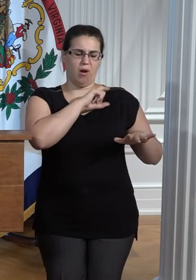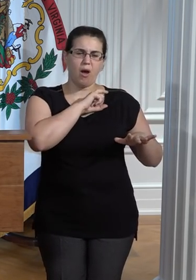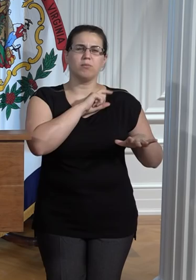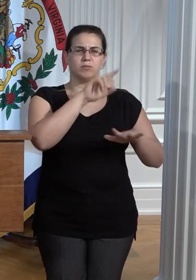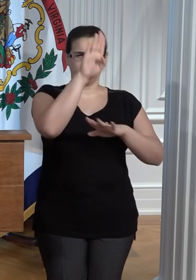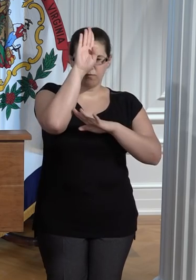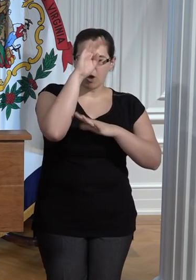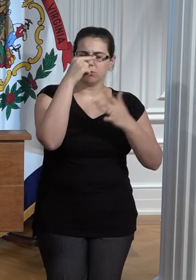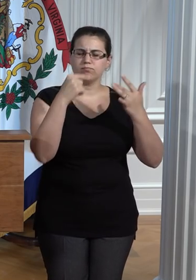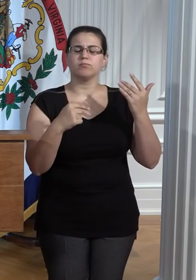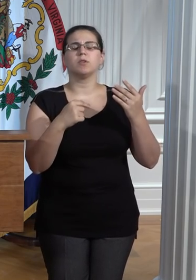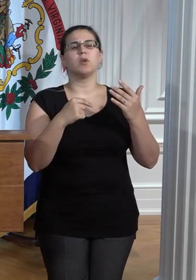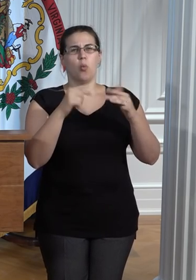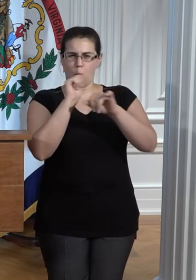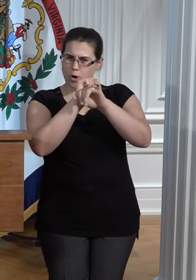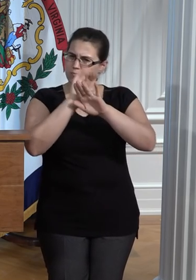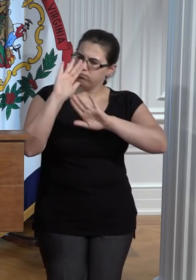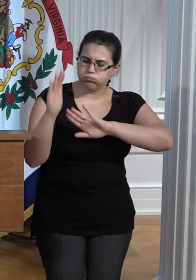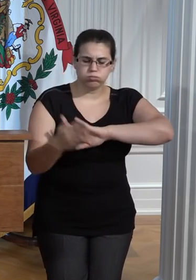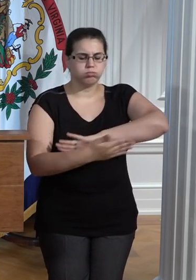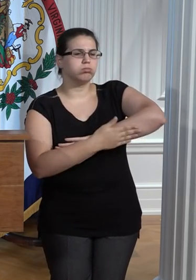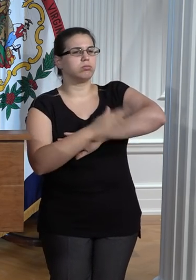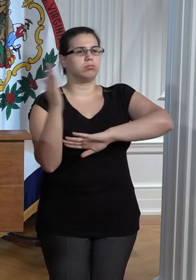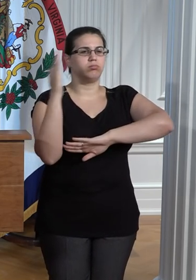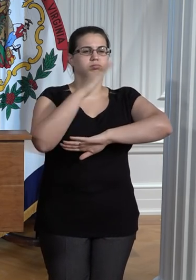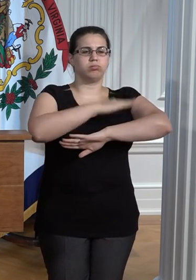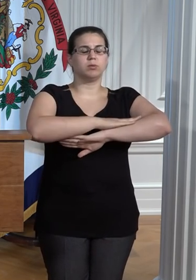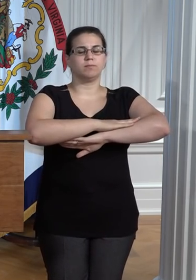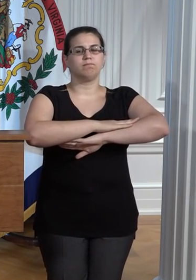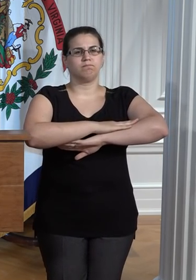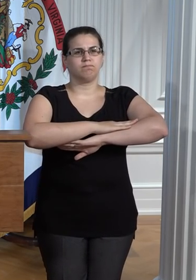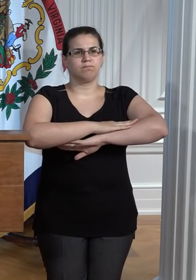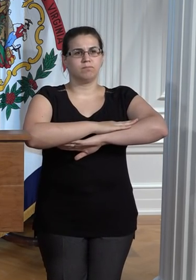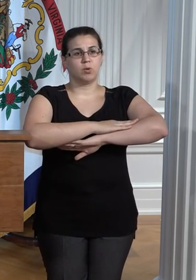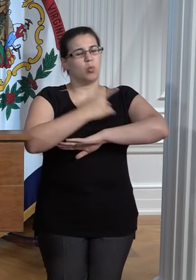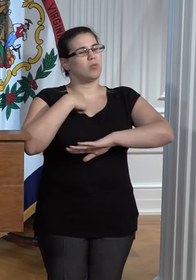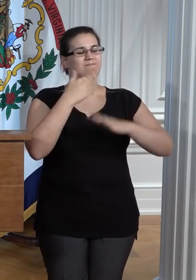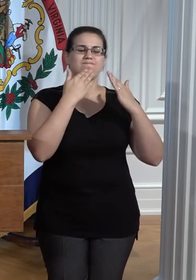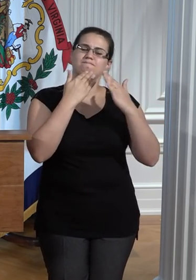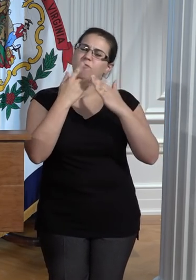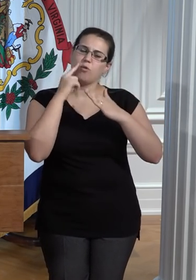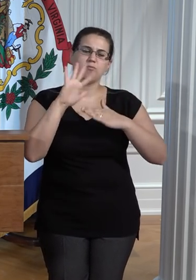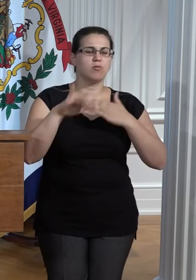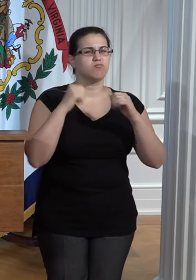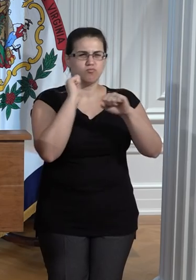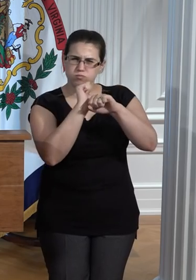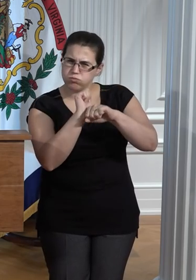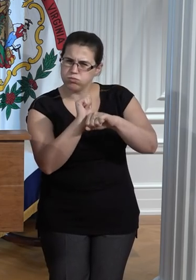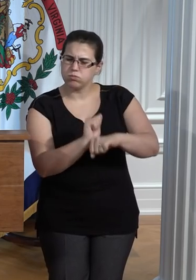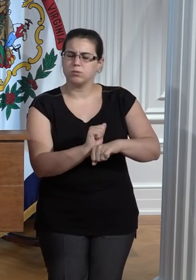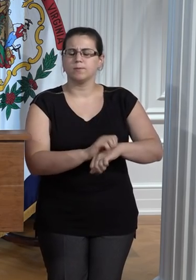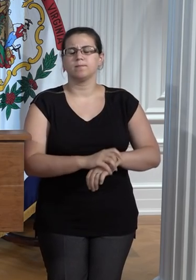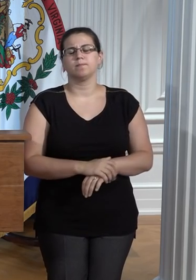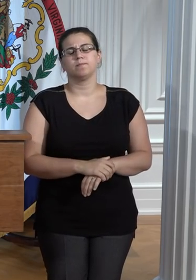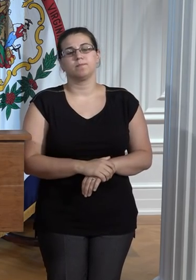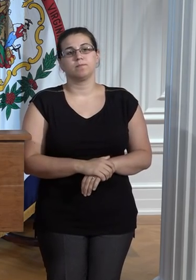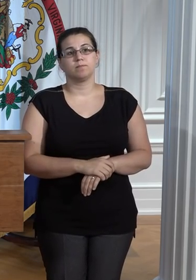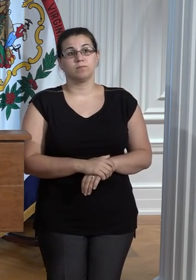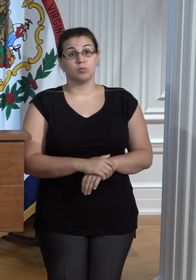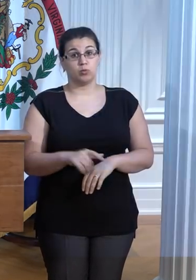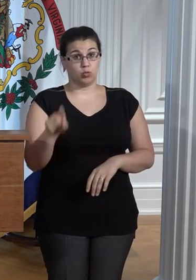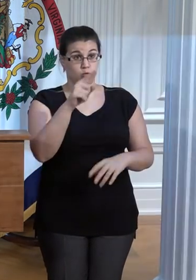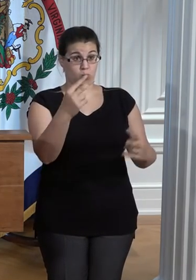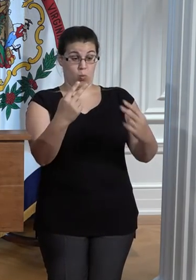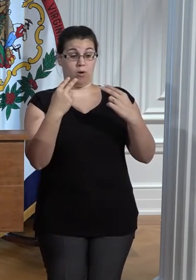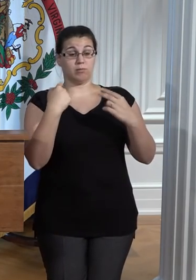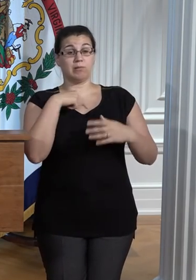working around the clock, and as always, we are very appreciative of all their efforts. And for those of you watching